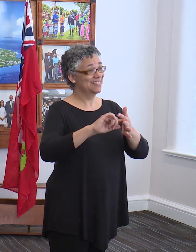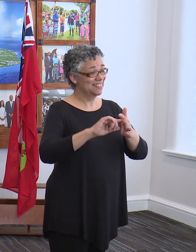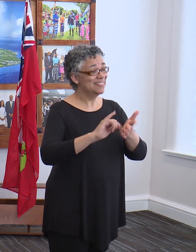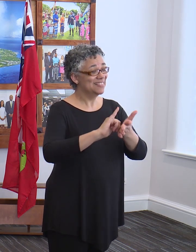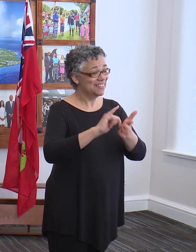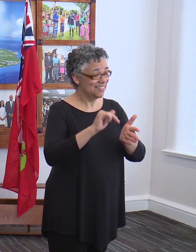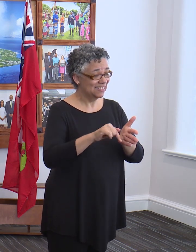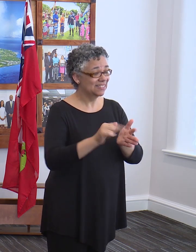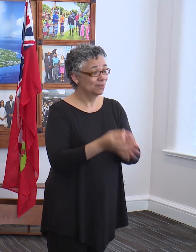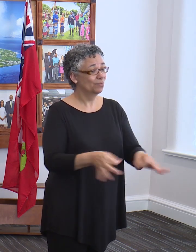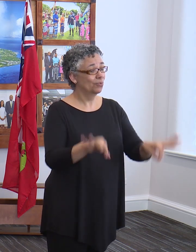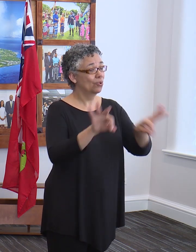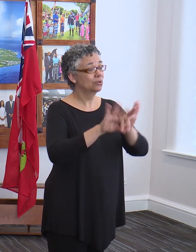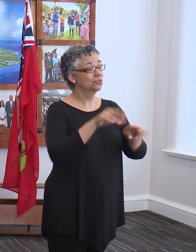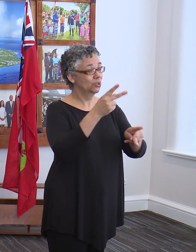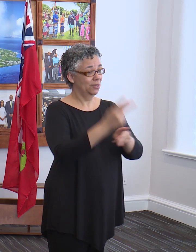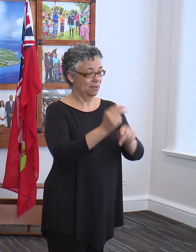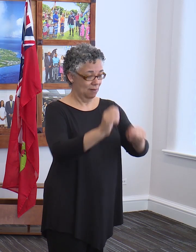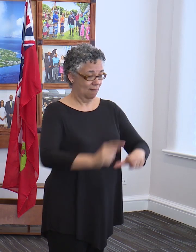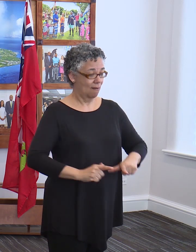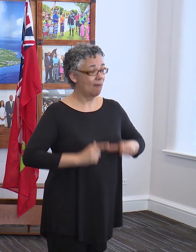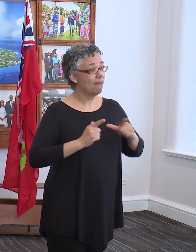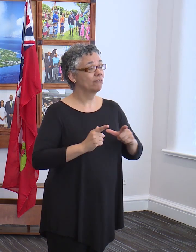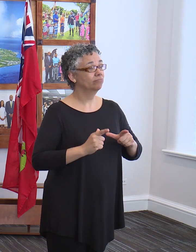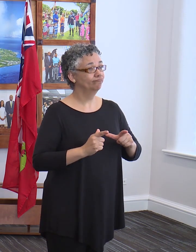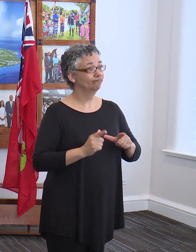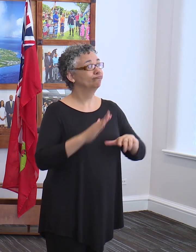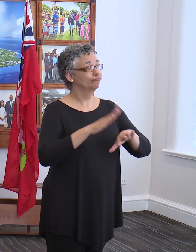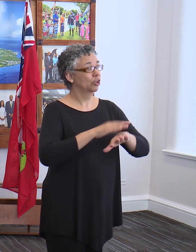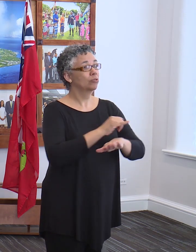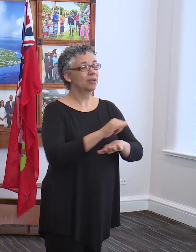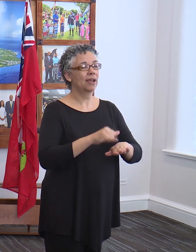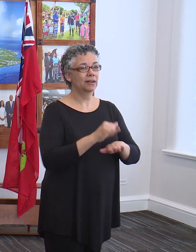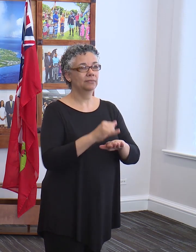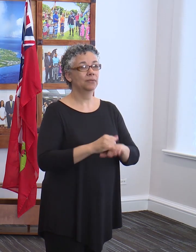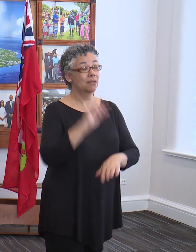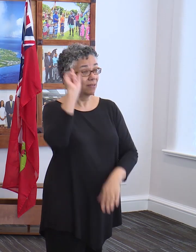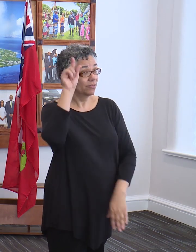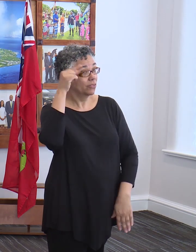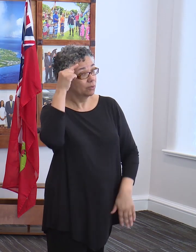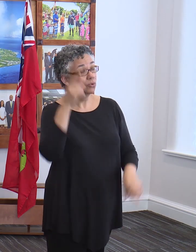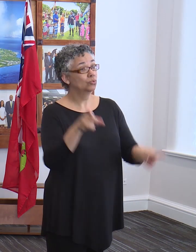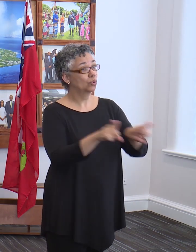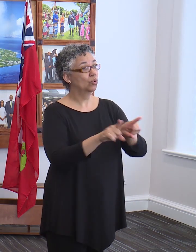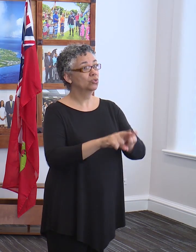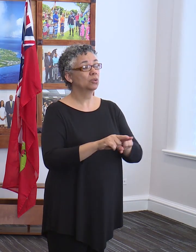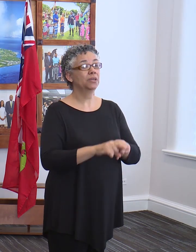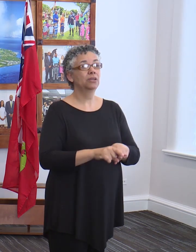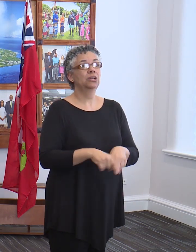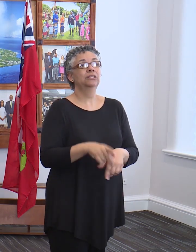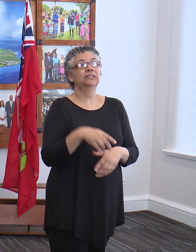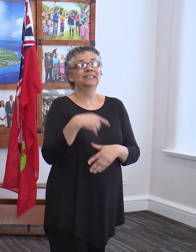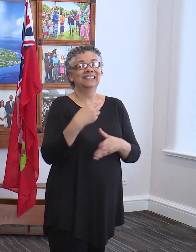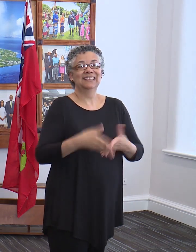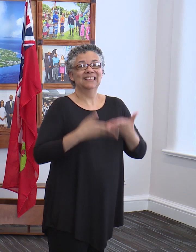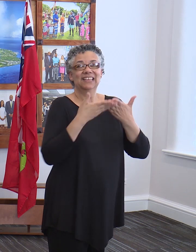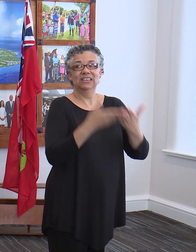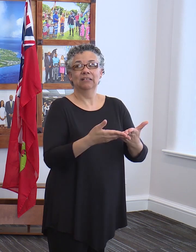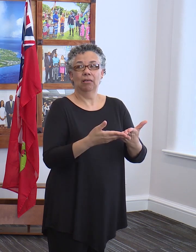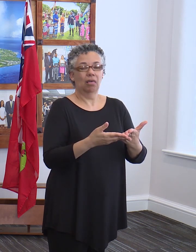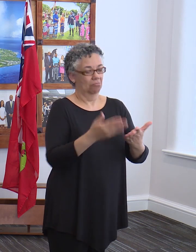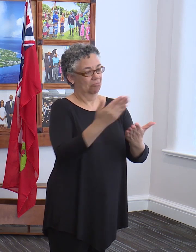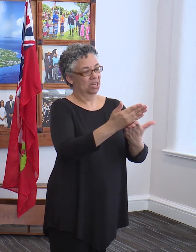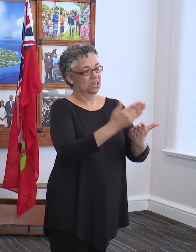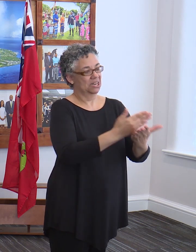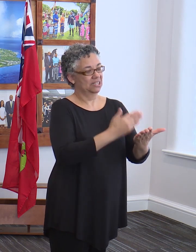preserve life on island. The government will also be releasing a series of items which came from